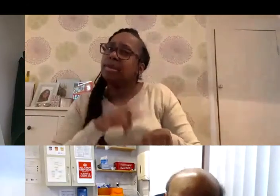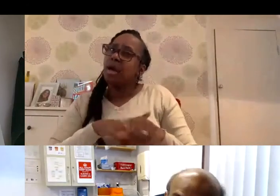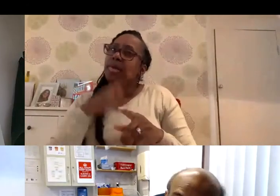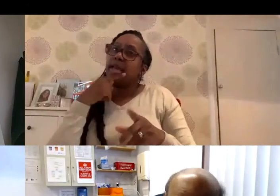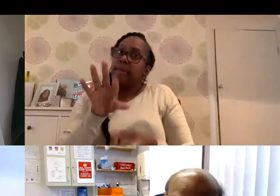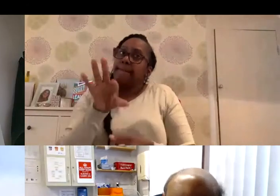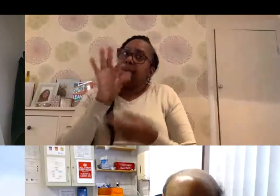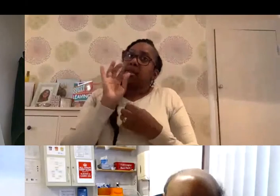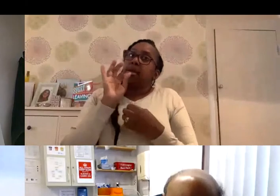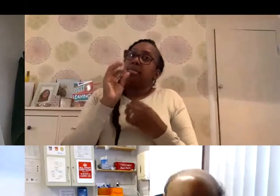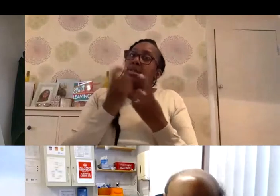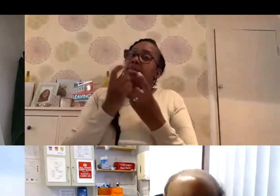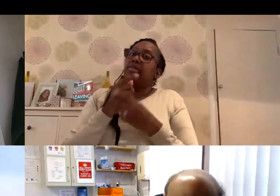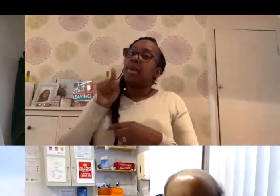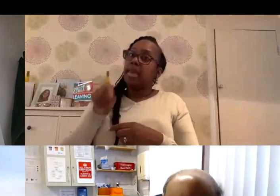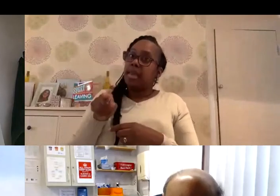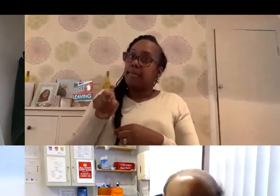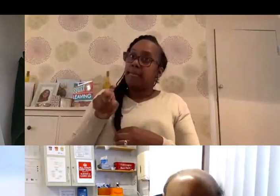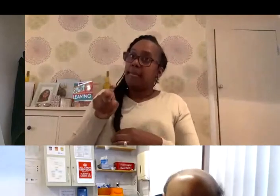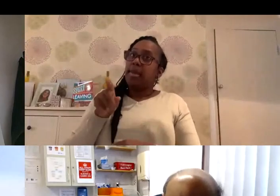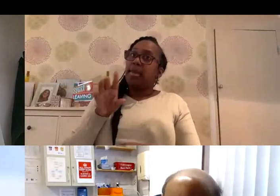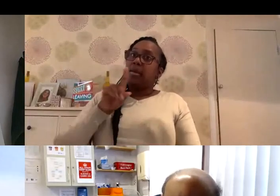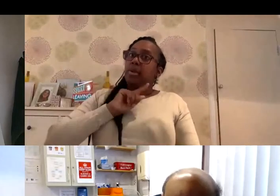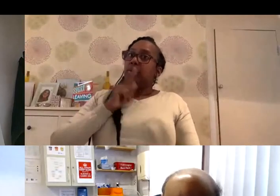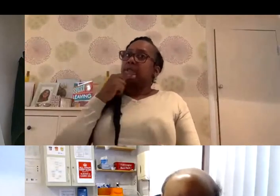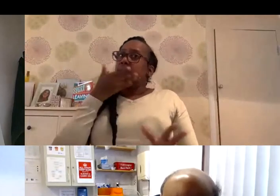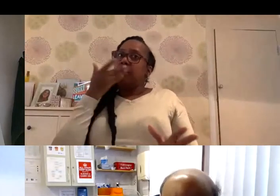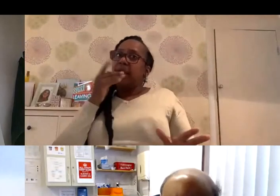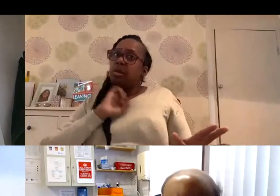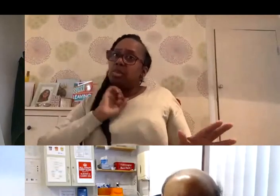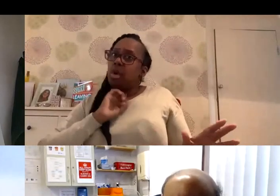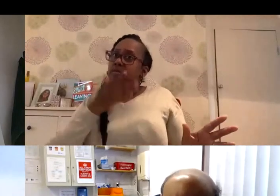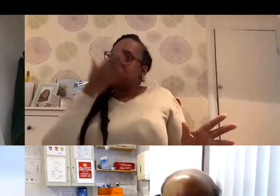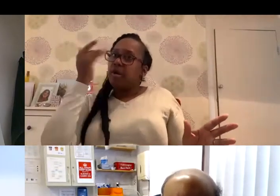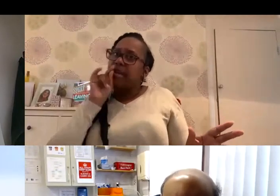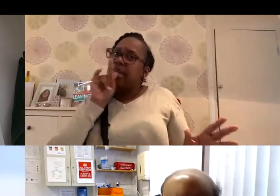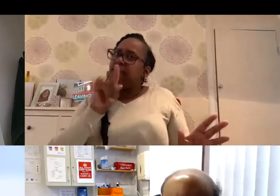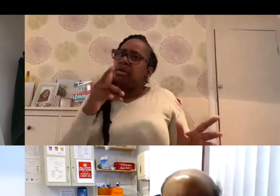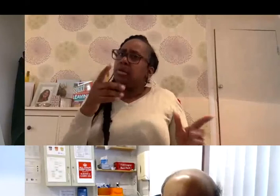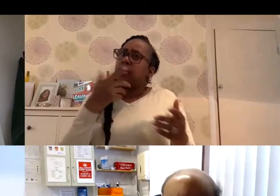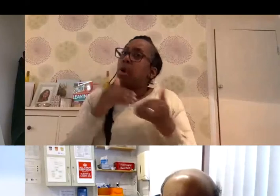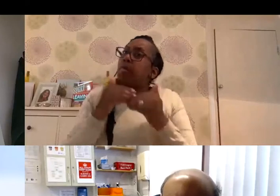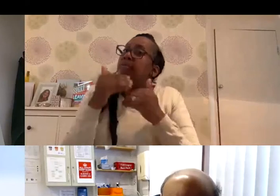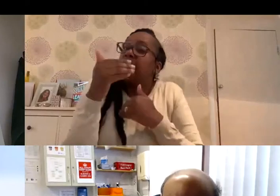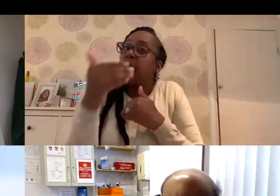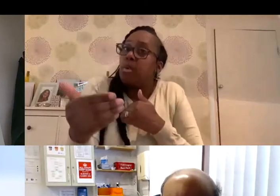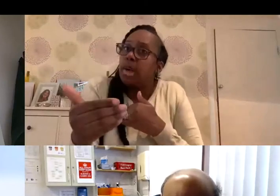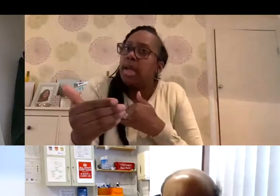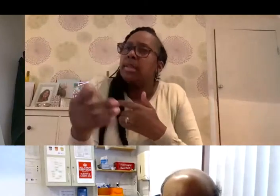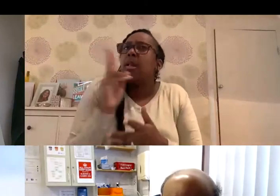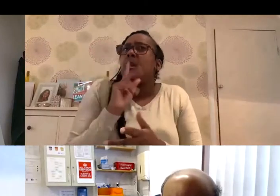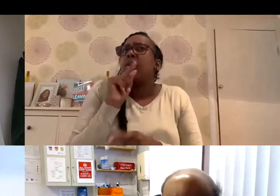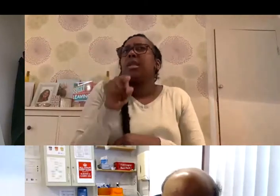have picked something from him, having been that he didn't show any symptoms. What would you advise us going forward? Because it looks like